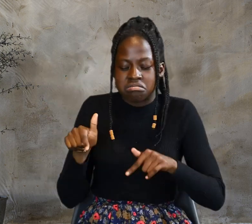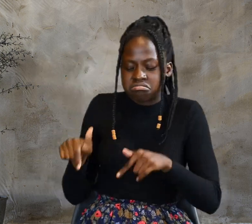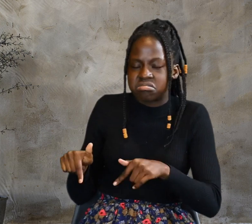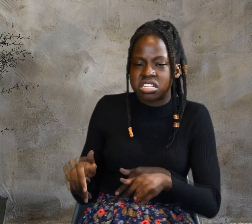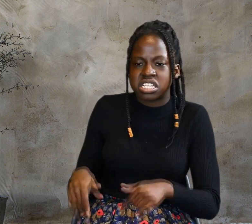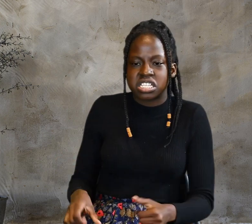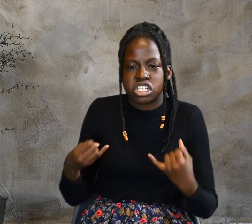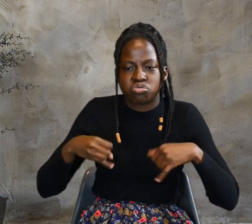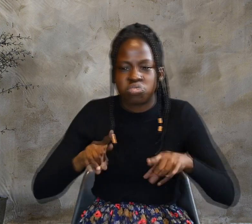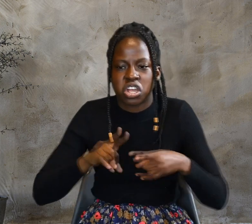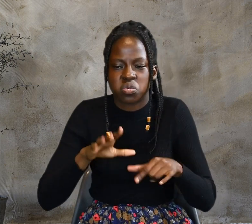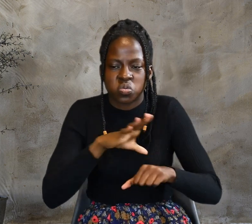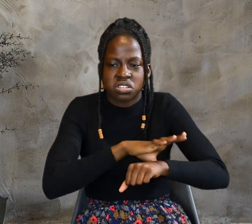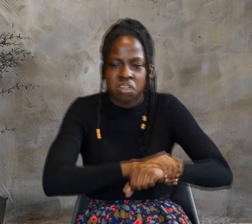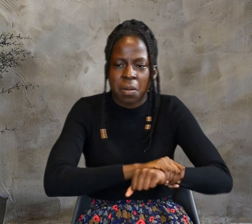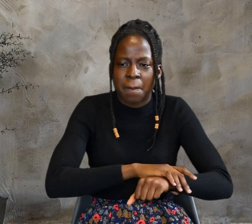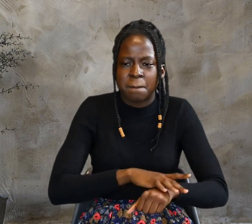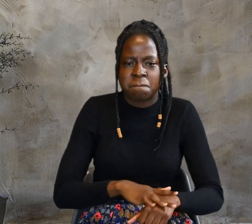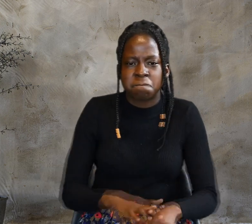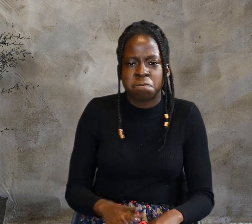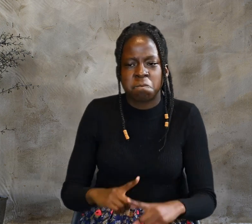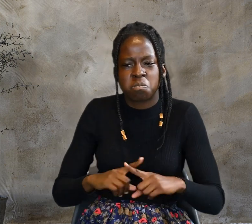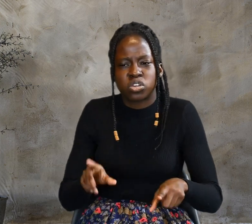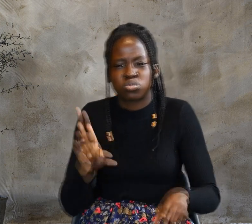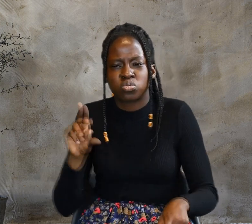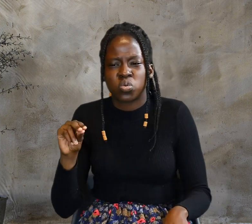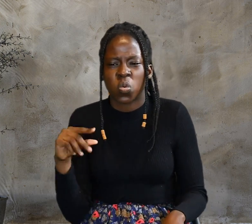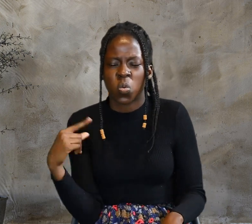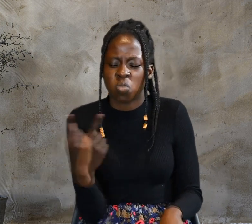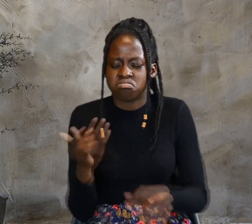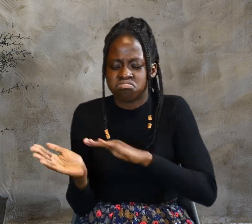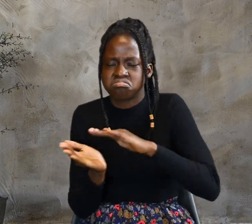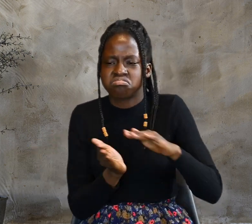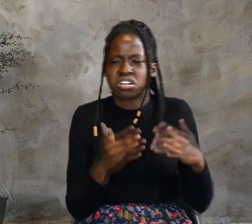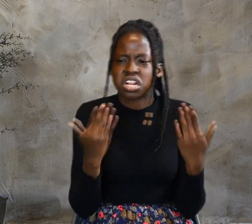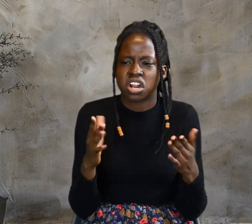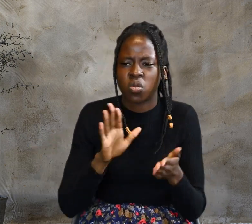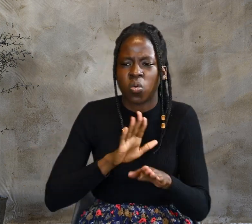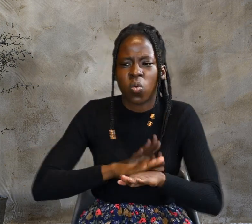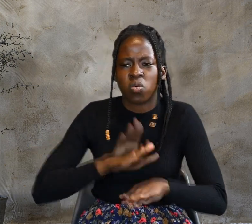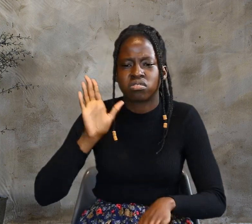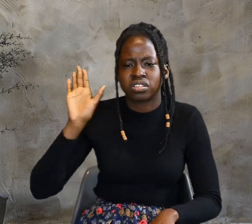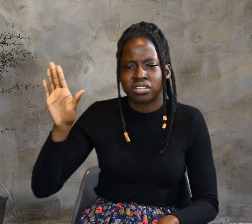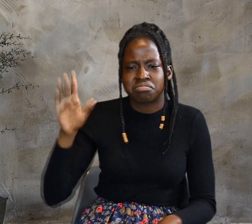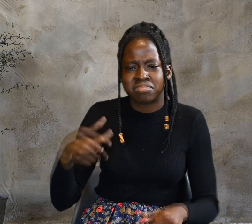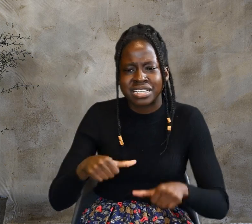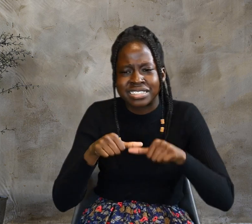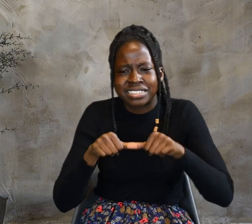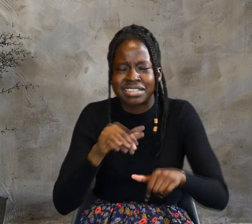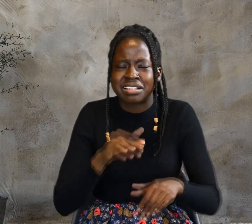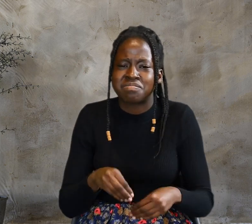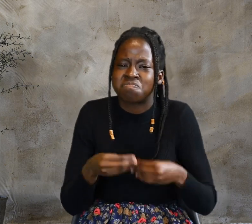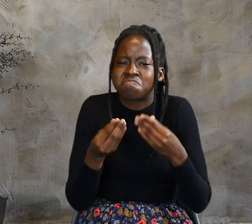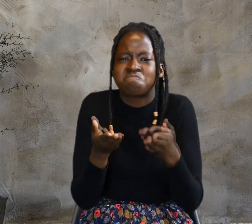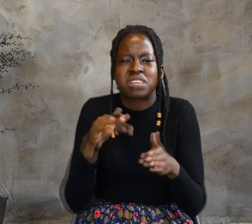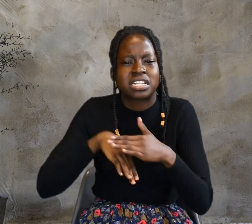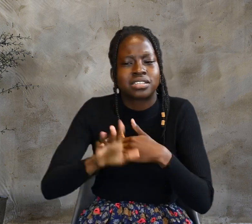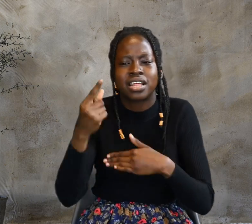because his hour had not yet come. Still, many in the crowd believed